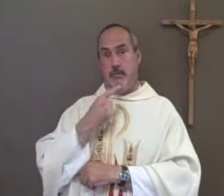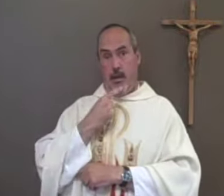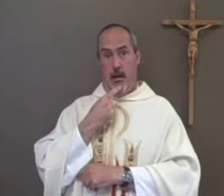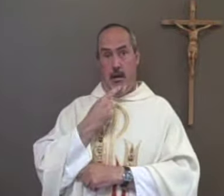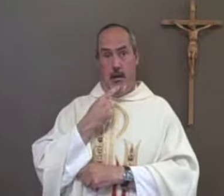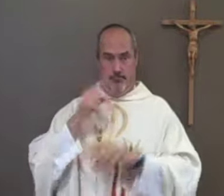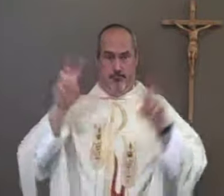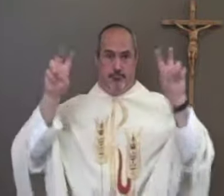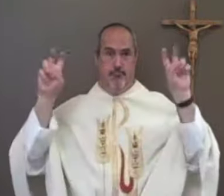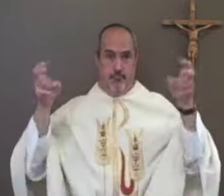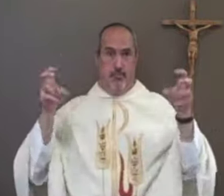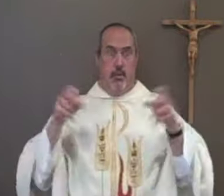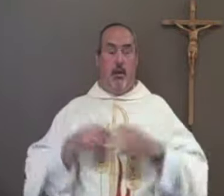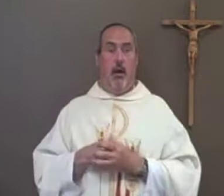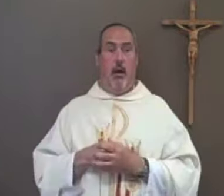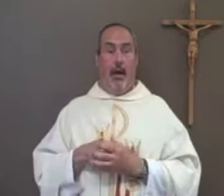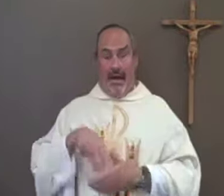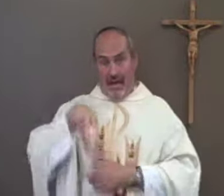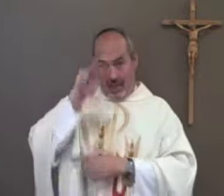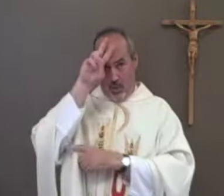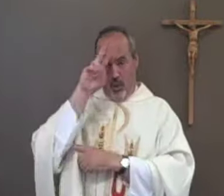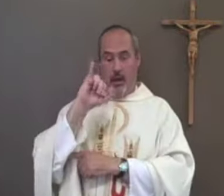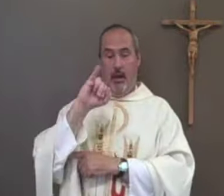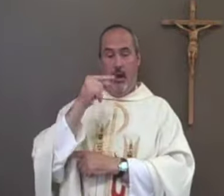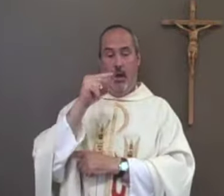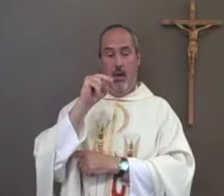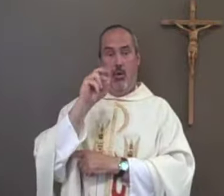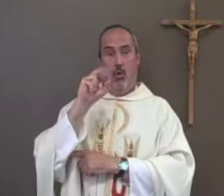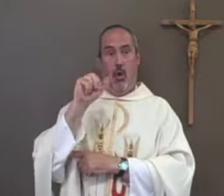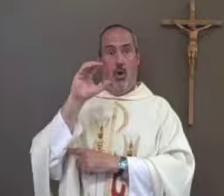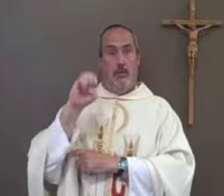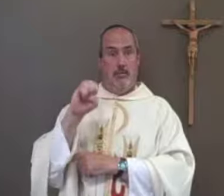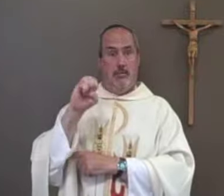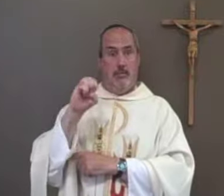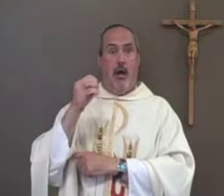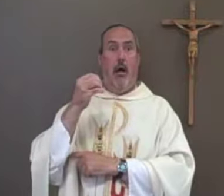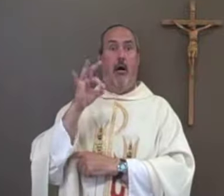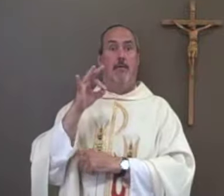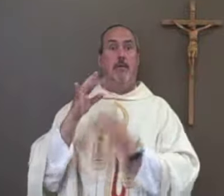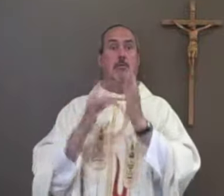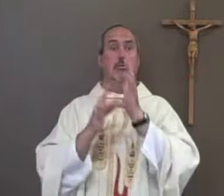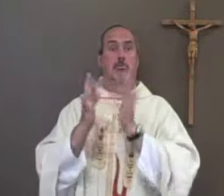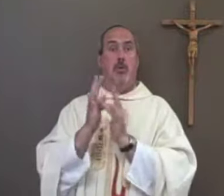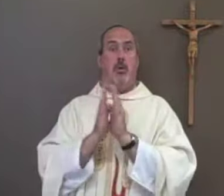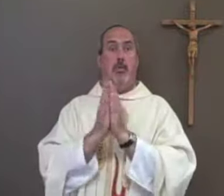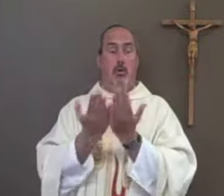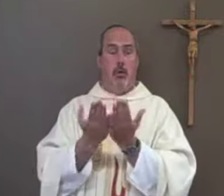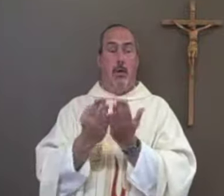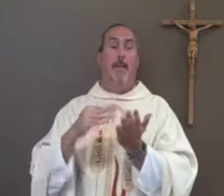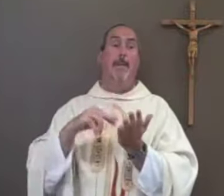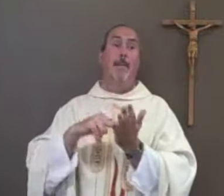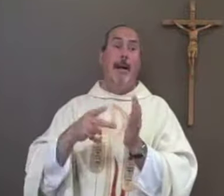he said ignorance of the Bible